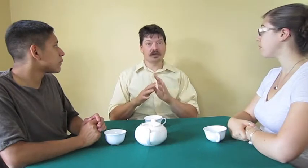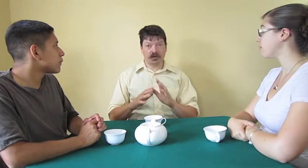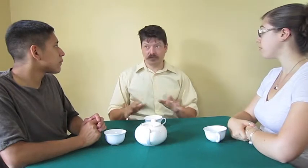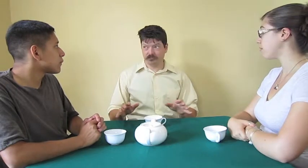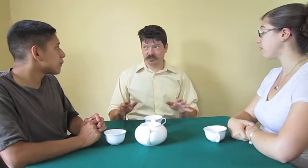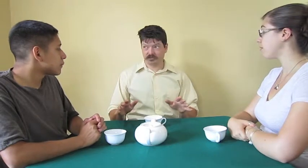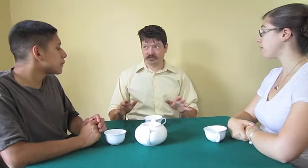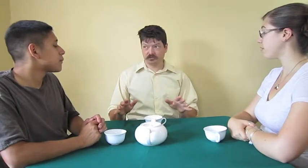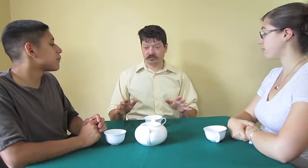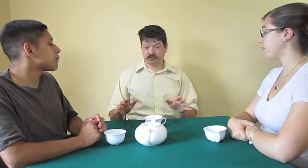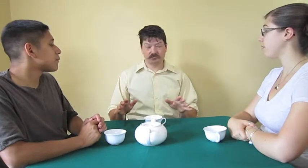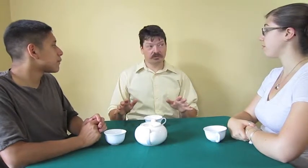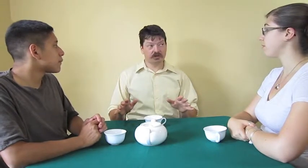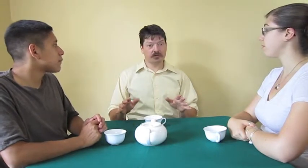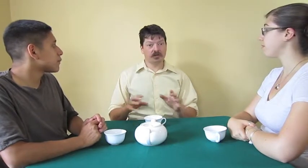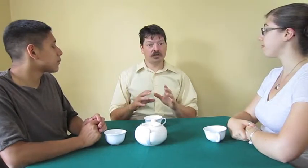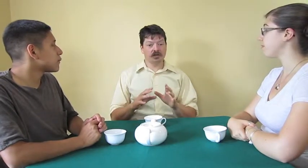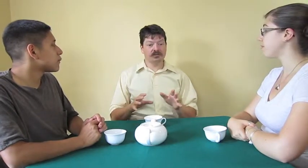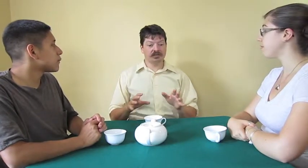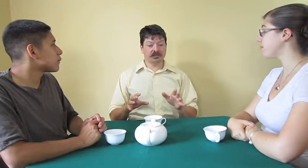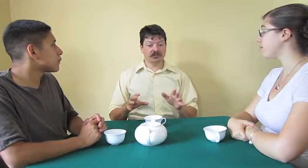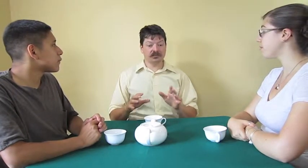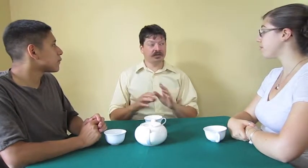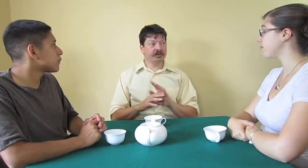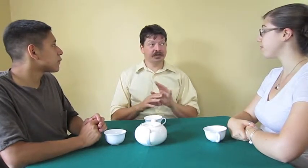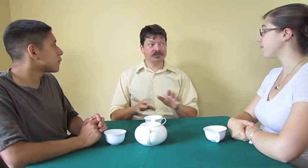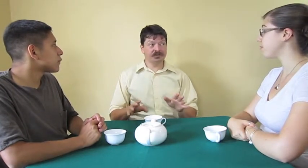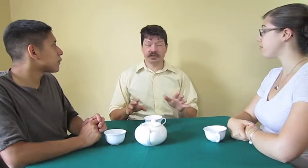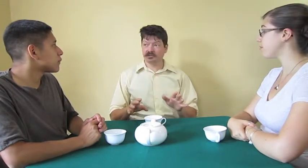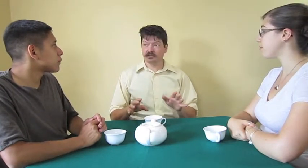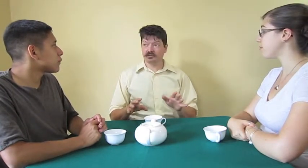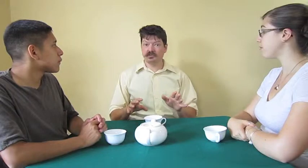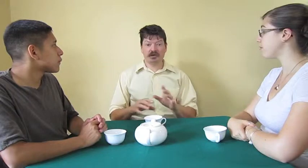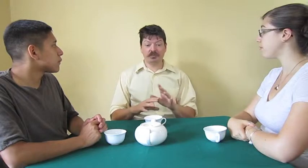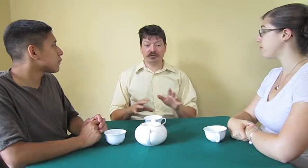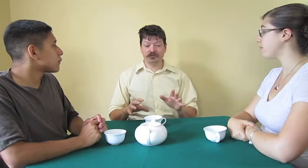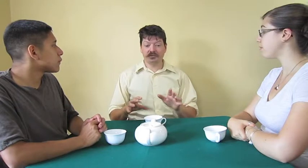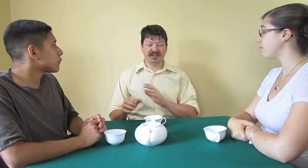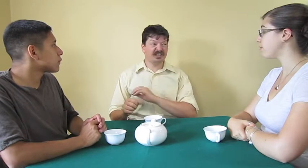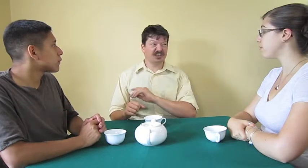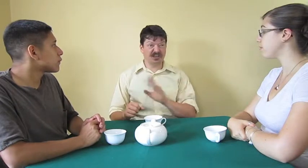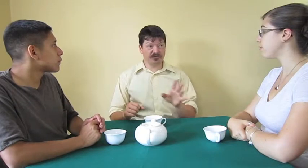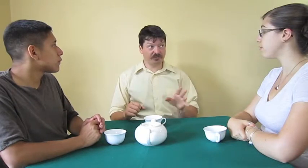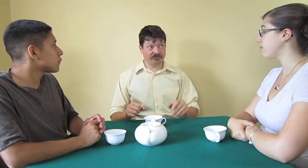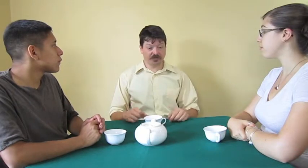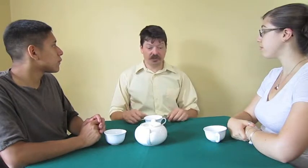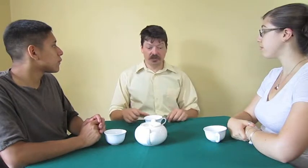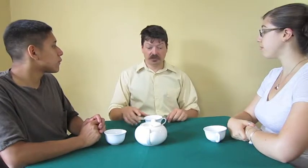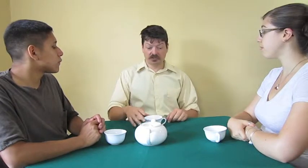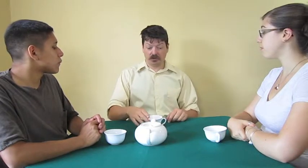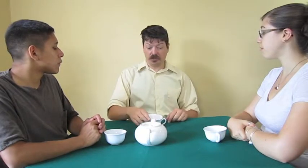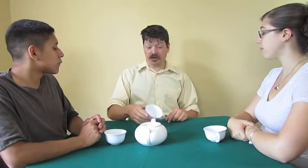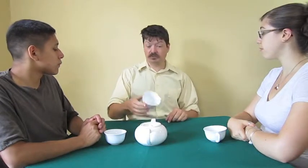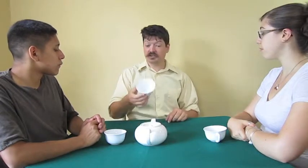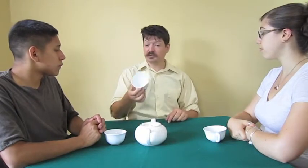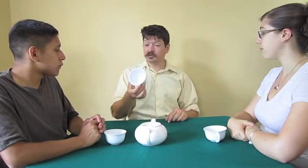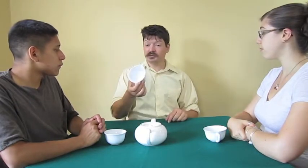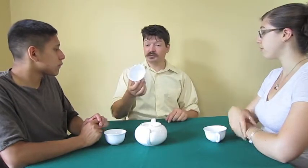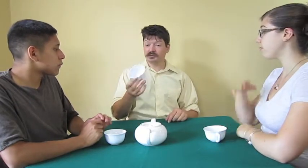obvious, right? We're hunting any hesitation or ambiguity and getting rid of it. So, objects we use